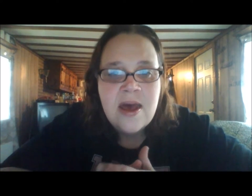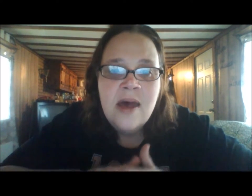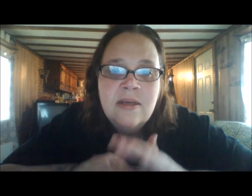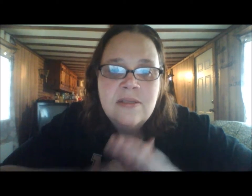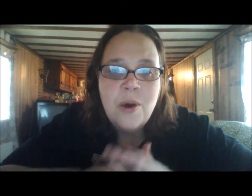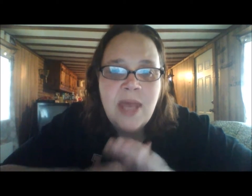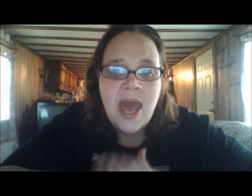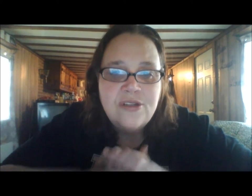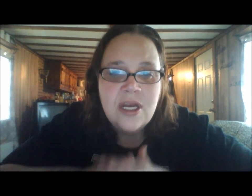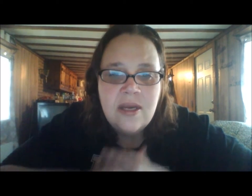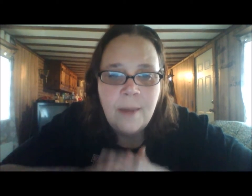So yeah,